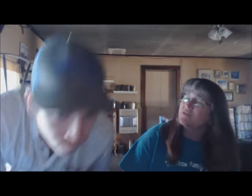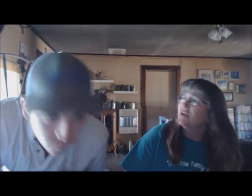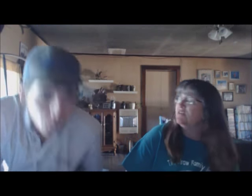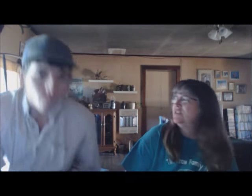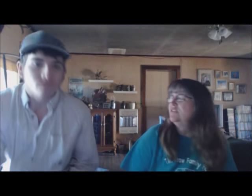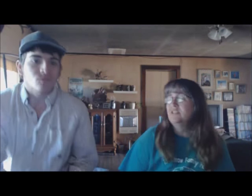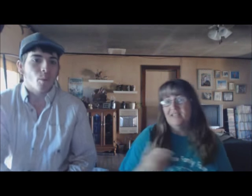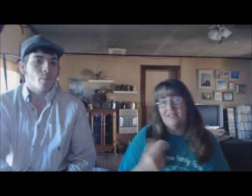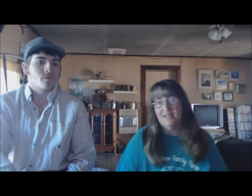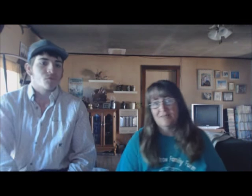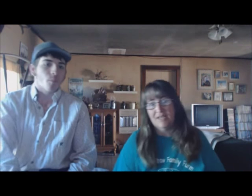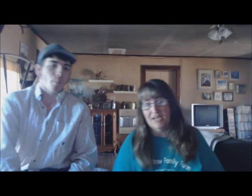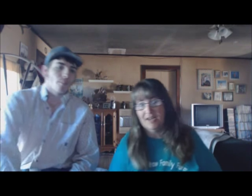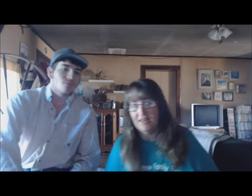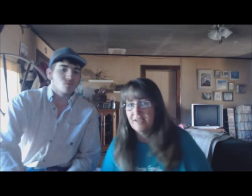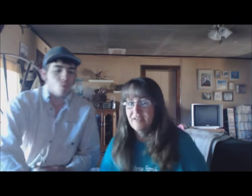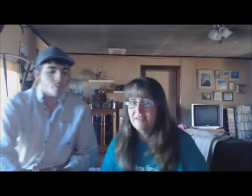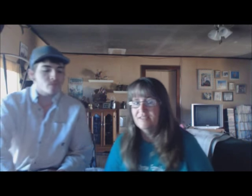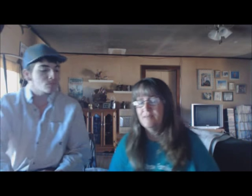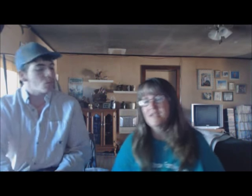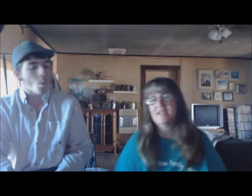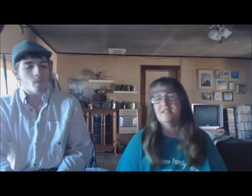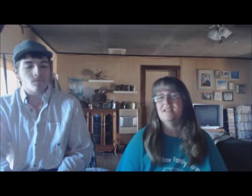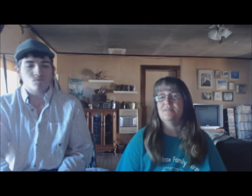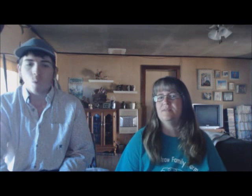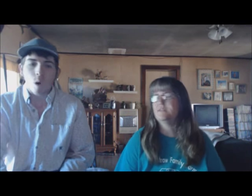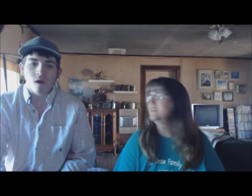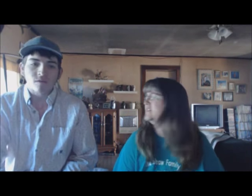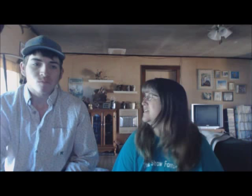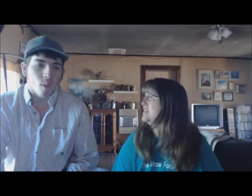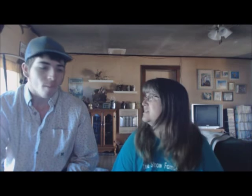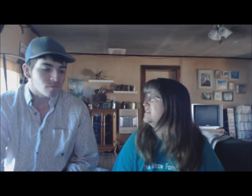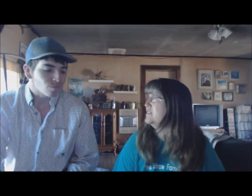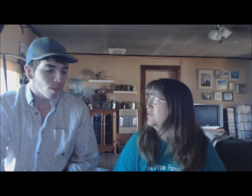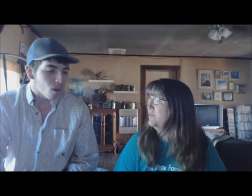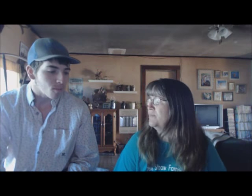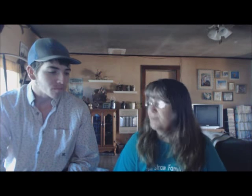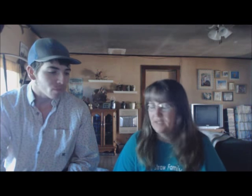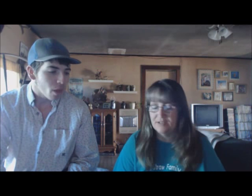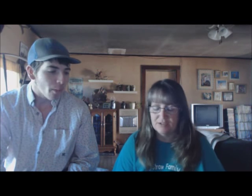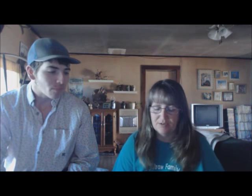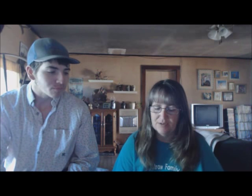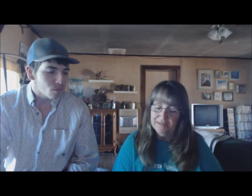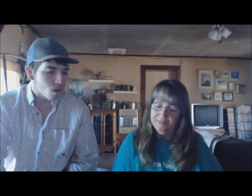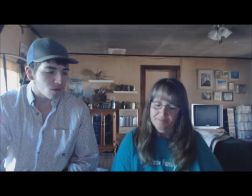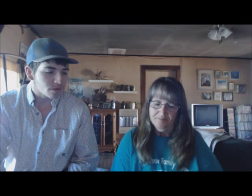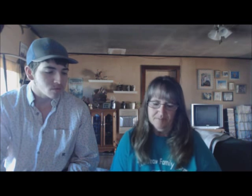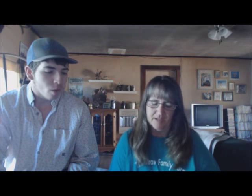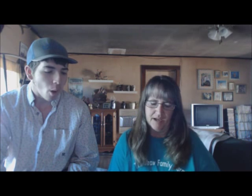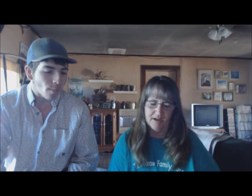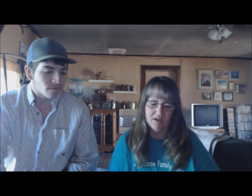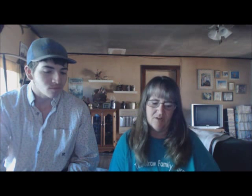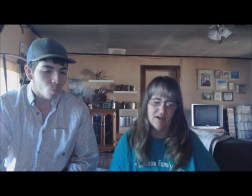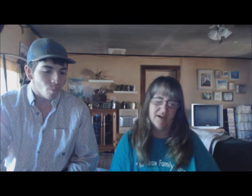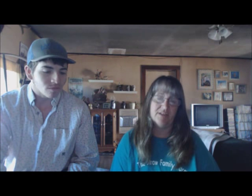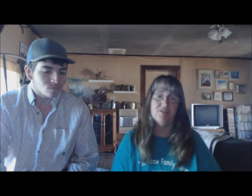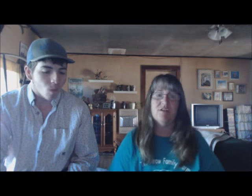dwarf goat, too. Because that thing's been getting out of there. Yeah, but it's been contained in equipment pen. So, yeah. Okay. So,